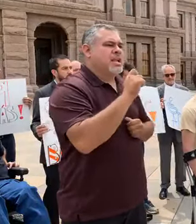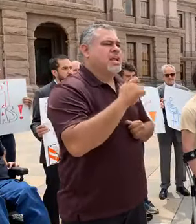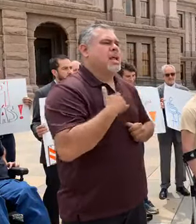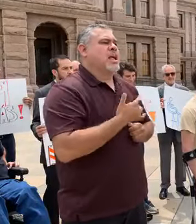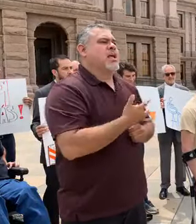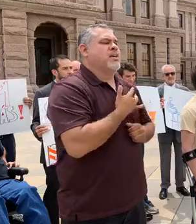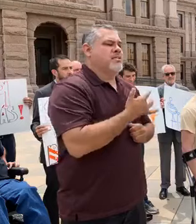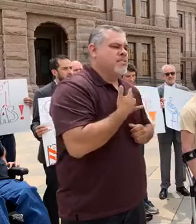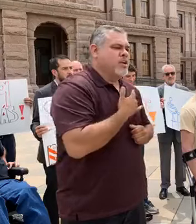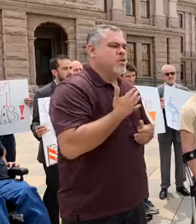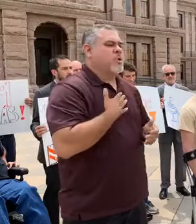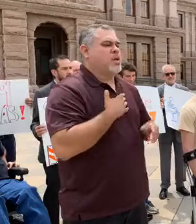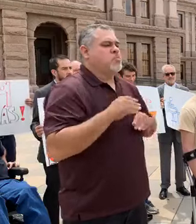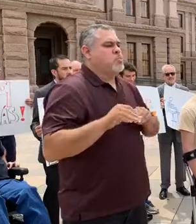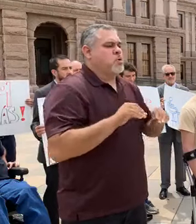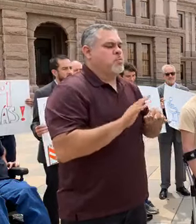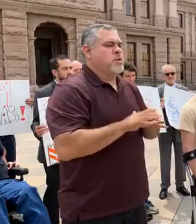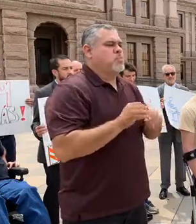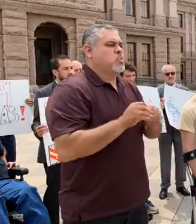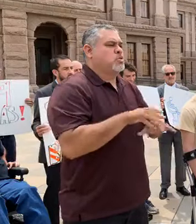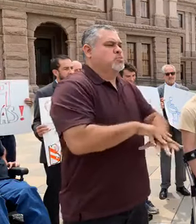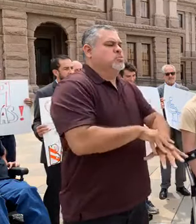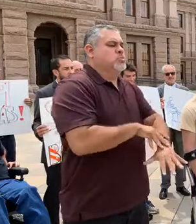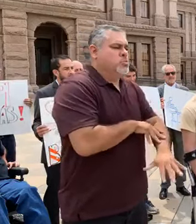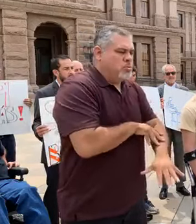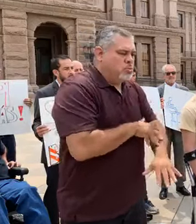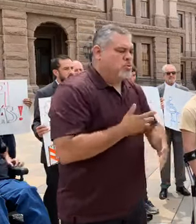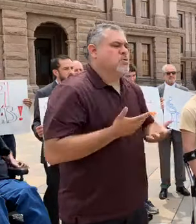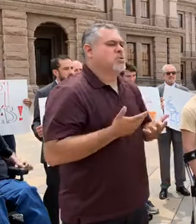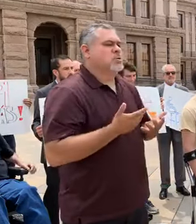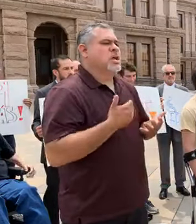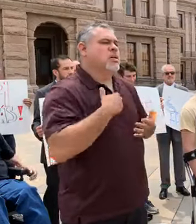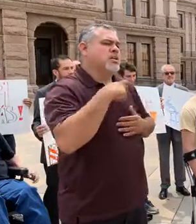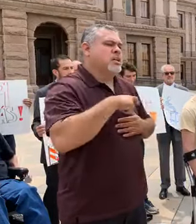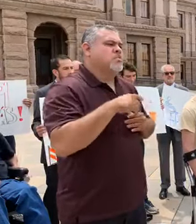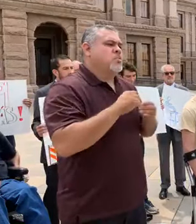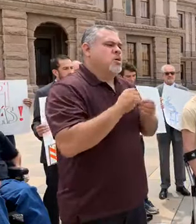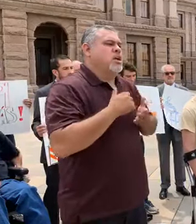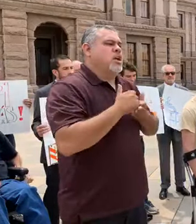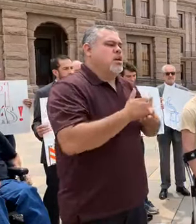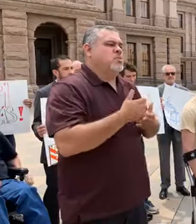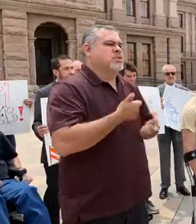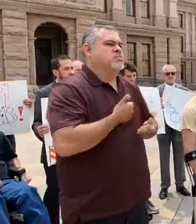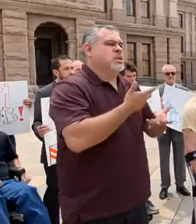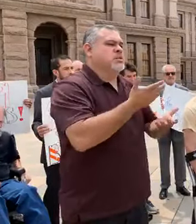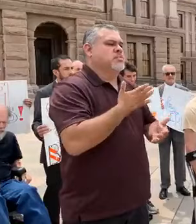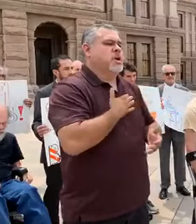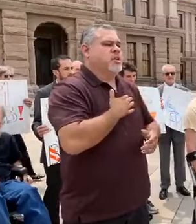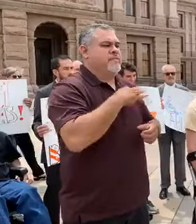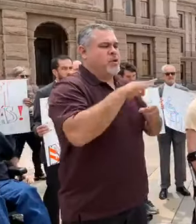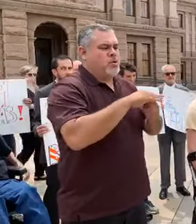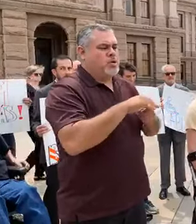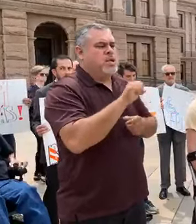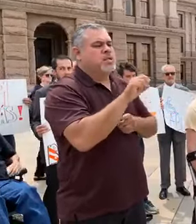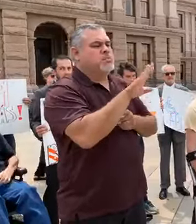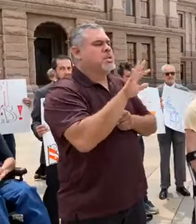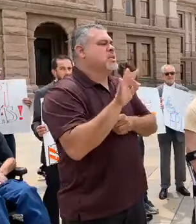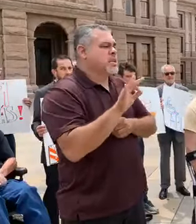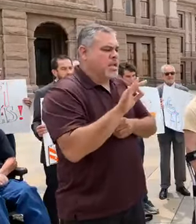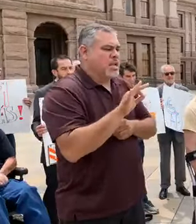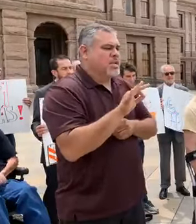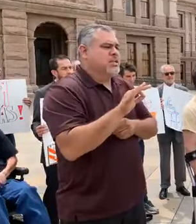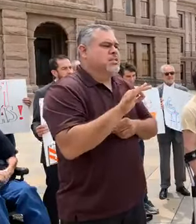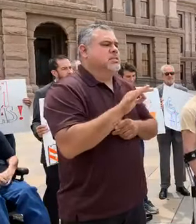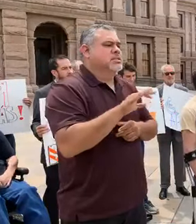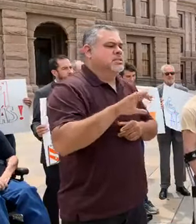lethargy of my movements become more pronounced, all need help expressing my vote. SB 9 takes the very